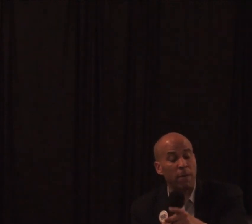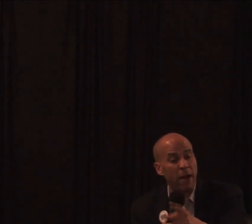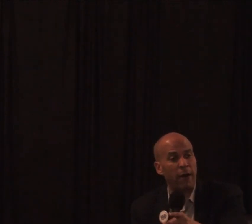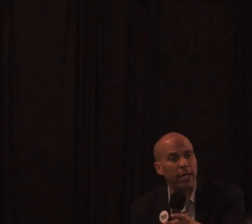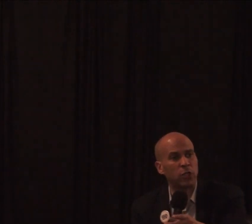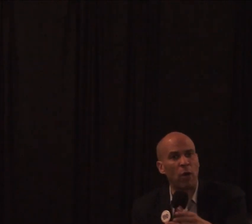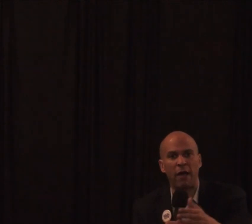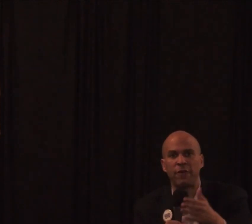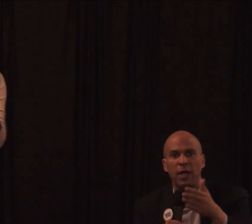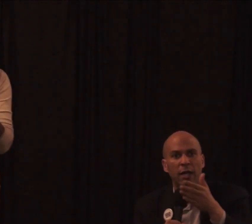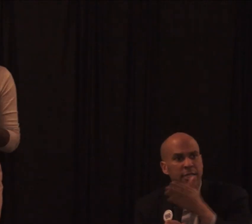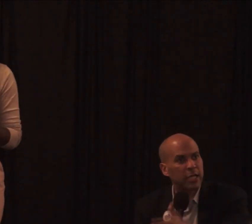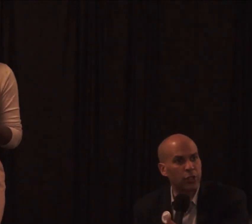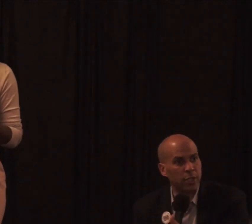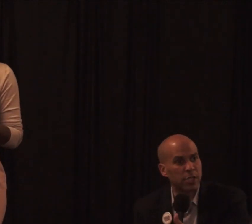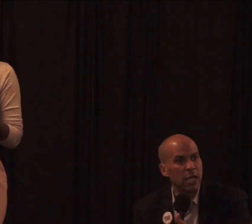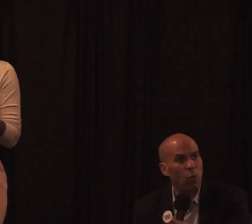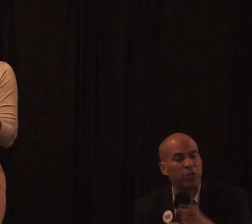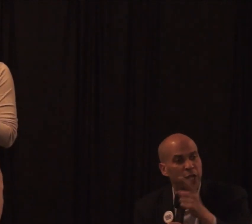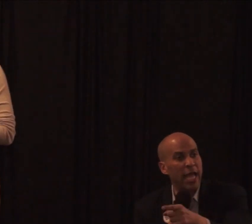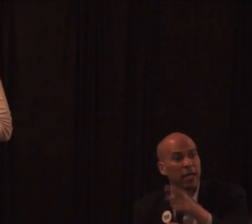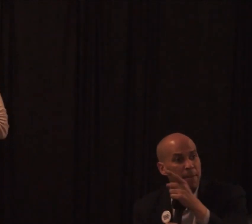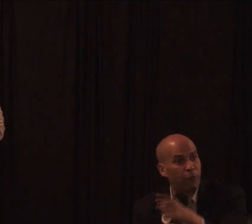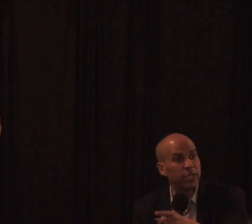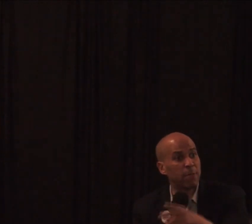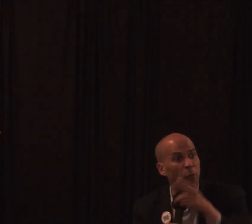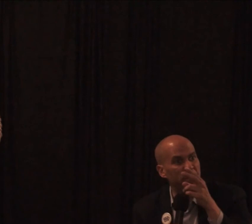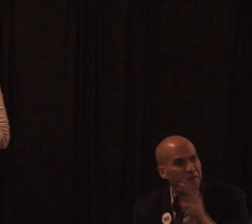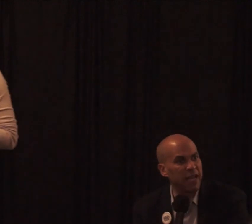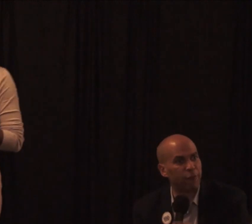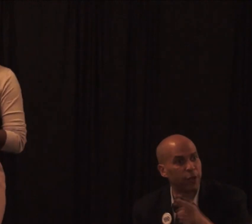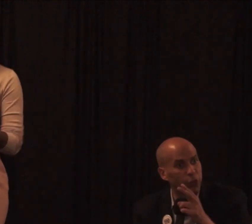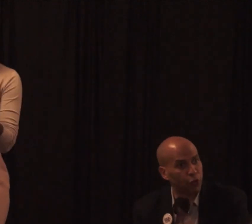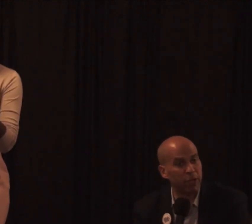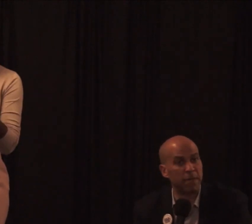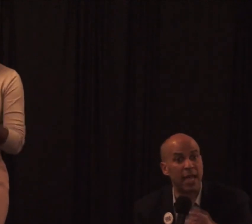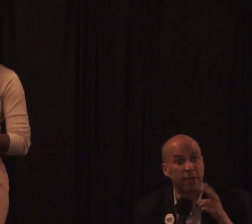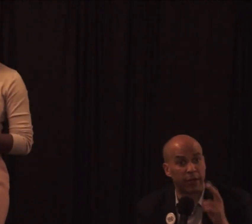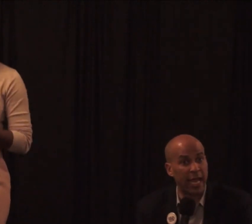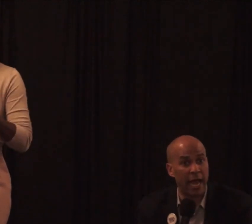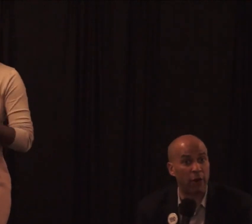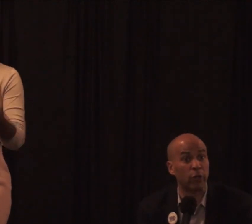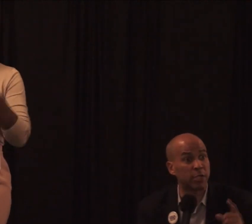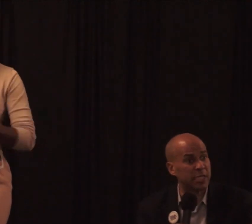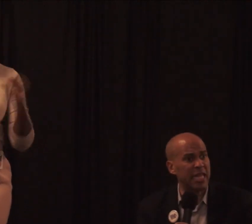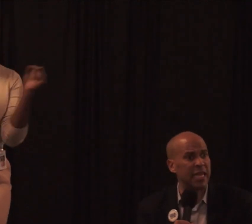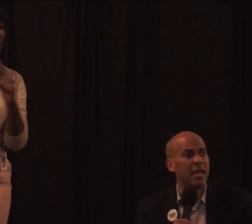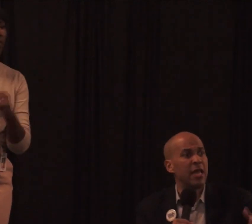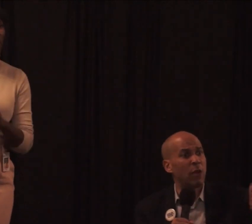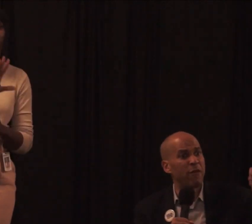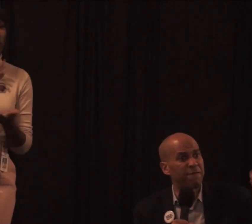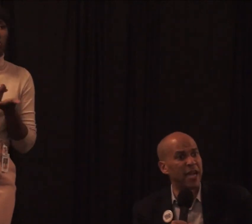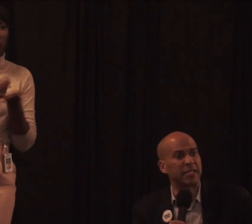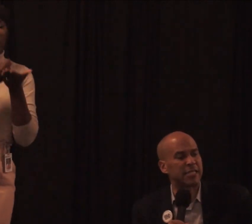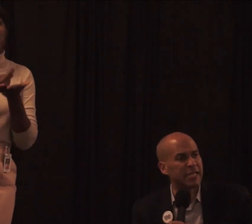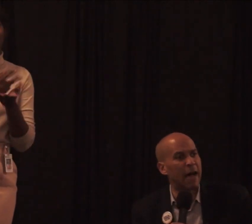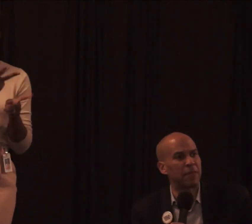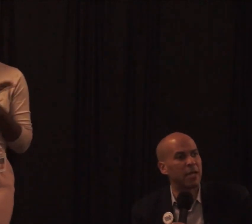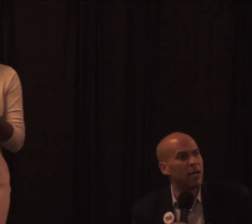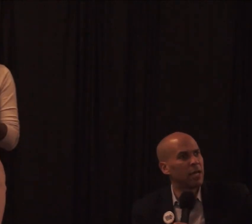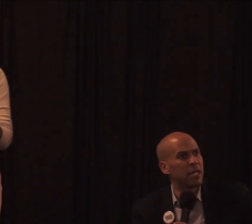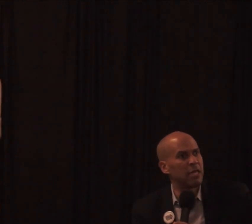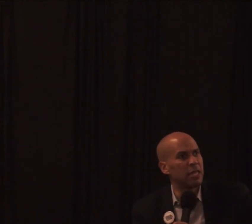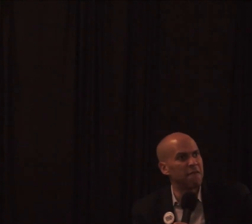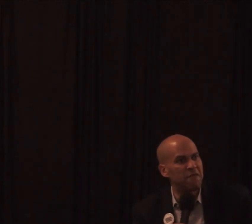we don't treat Americans who have addictions with jail and prison but we fight for their treatment and their care. You'll see that we fight to